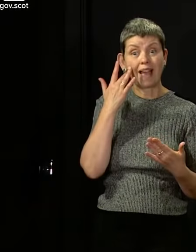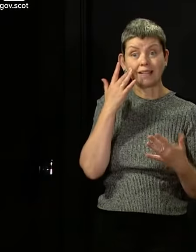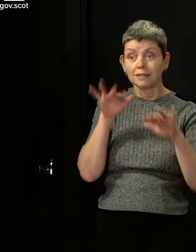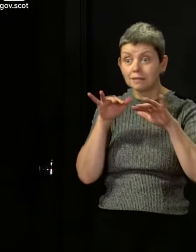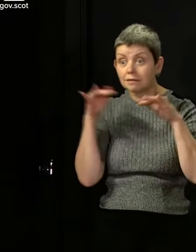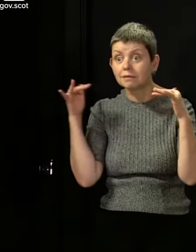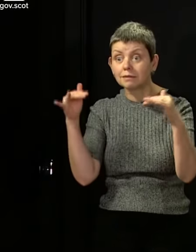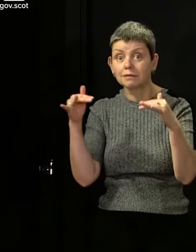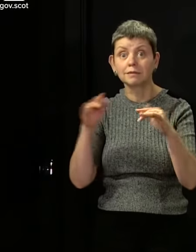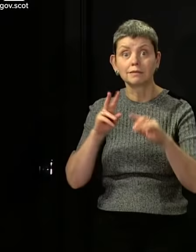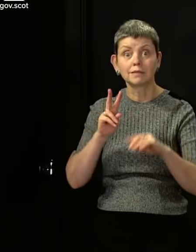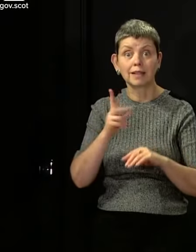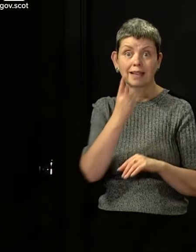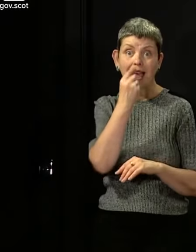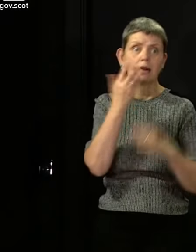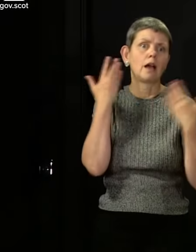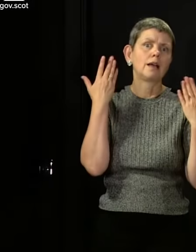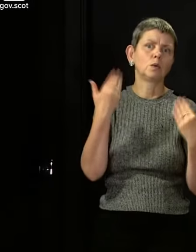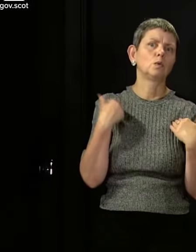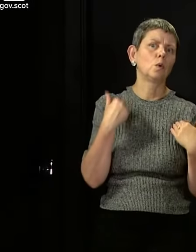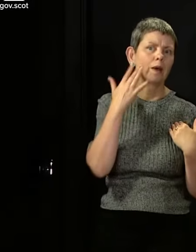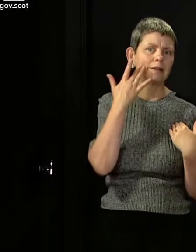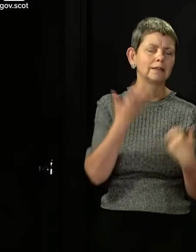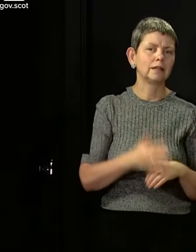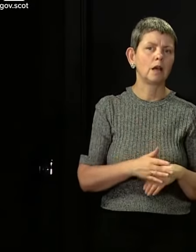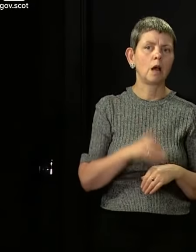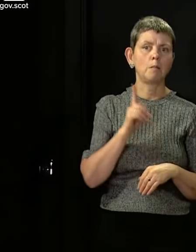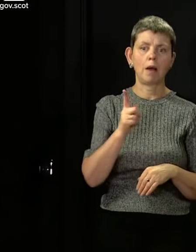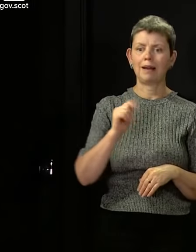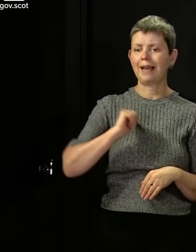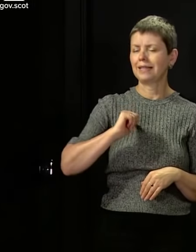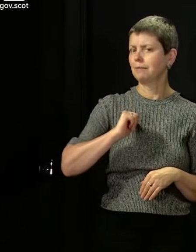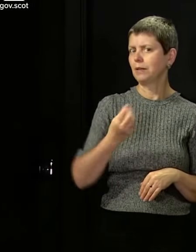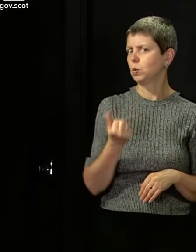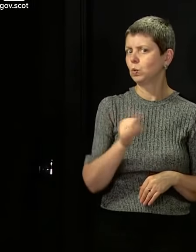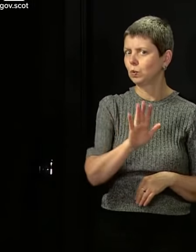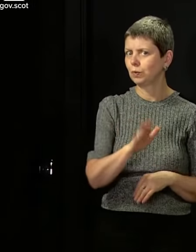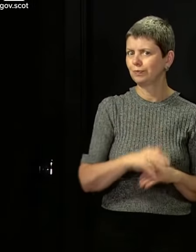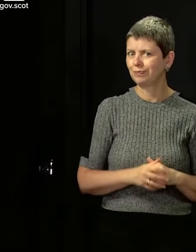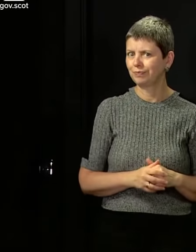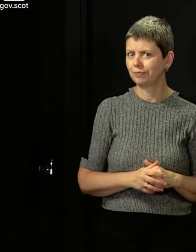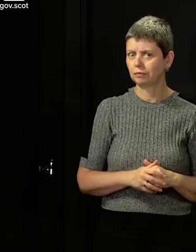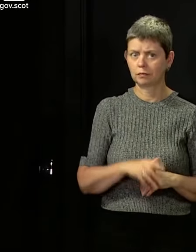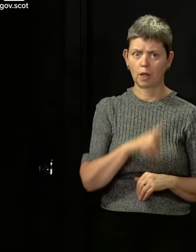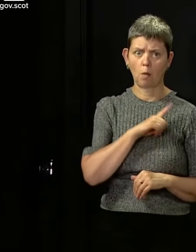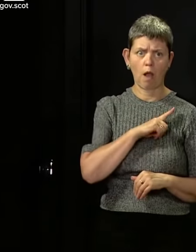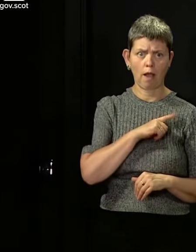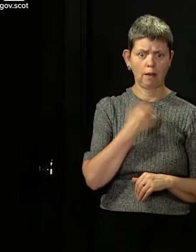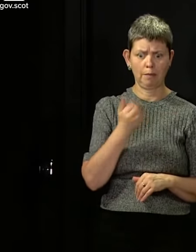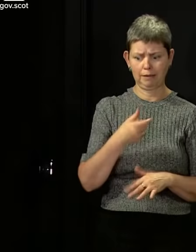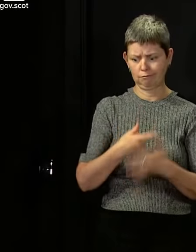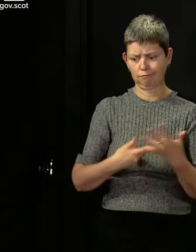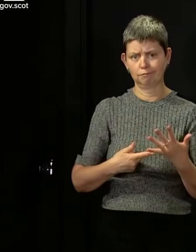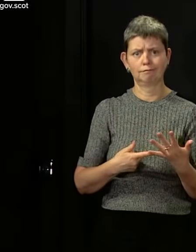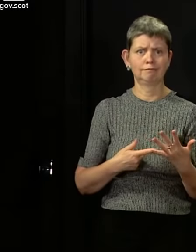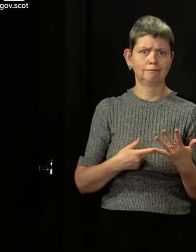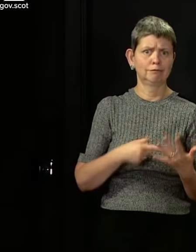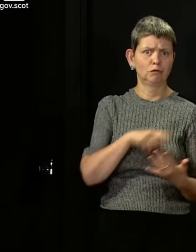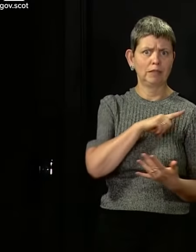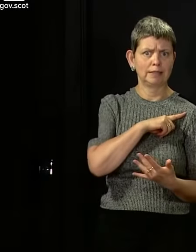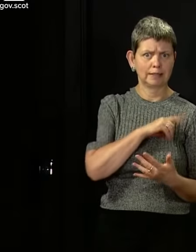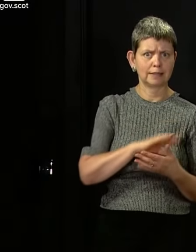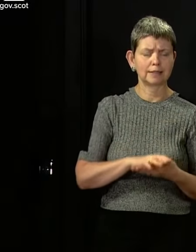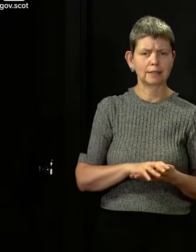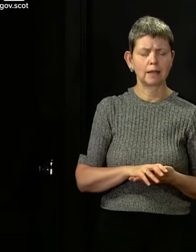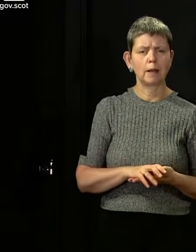back into stadiums, but I wouldn't expect it any time soon for the reasons that we know about. But I hope